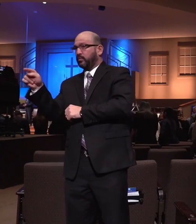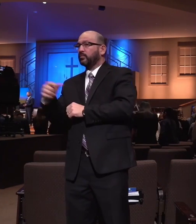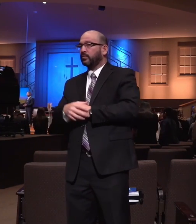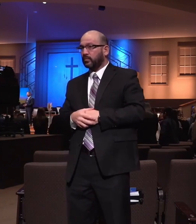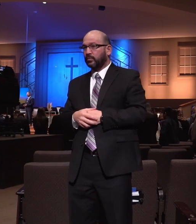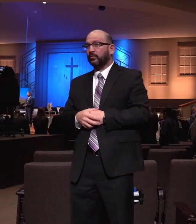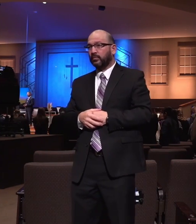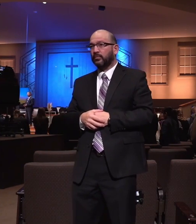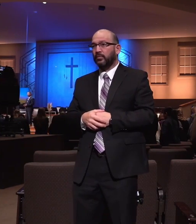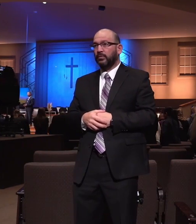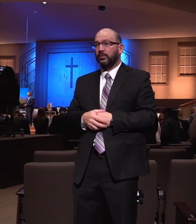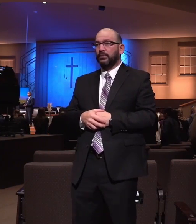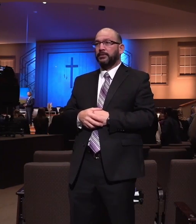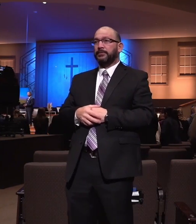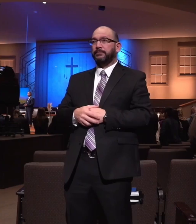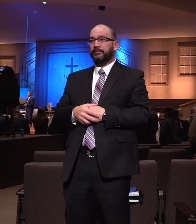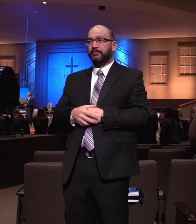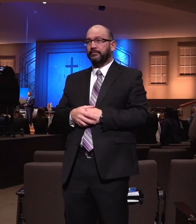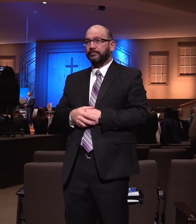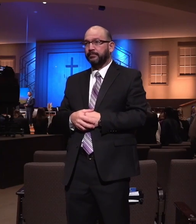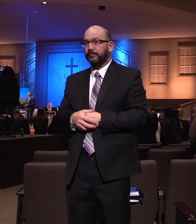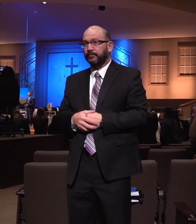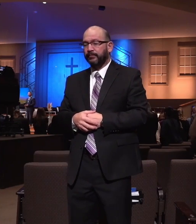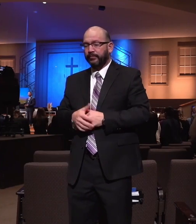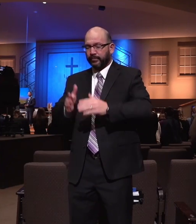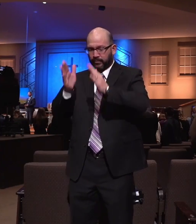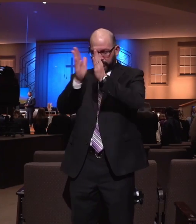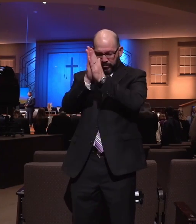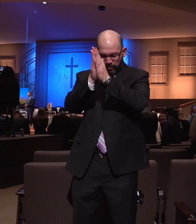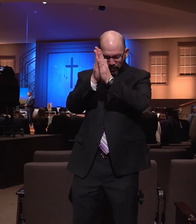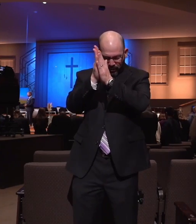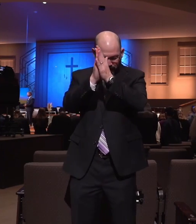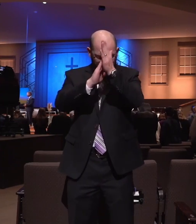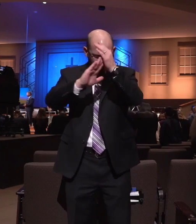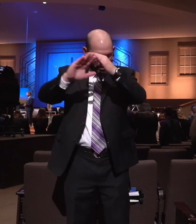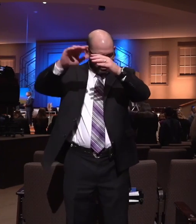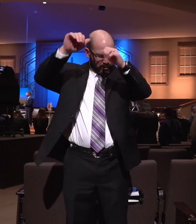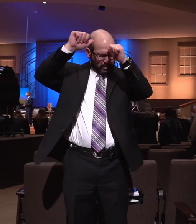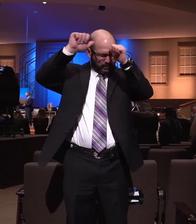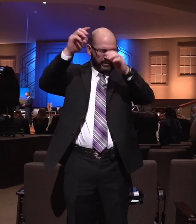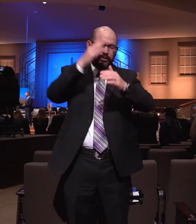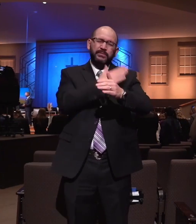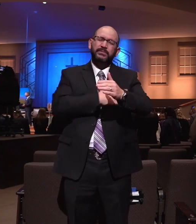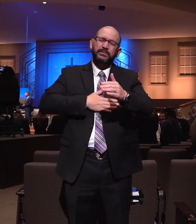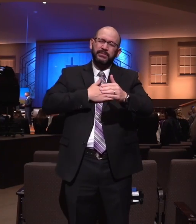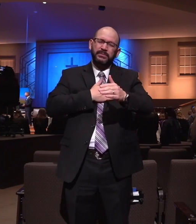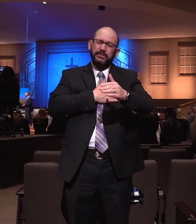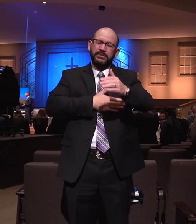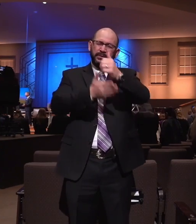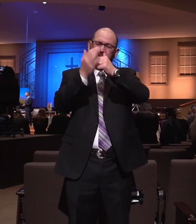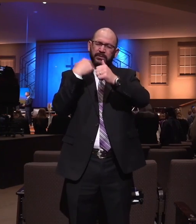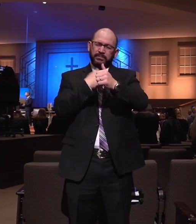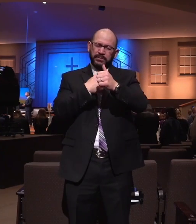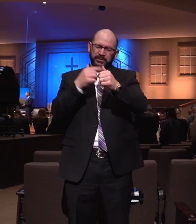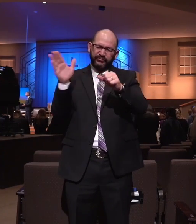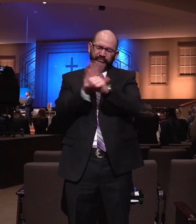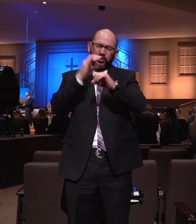Anyone like that? Father, we ask tonight that we would bring rejoicing into this world as we walk in the truth,